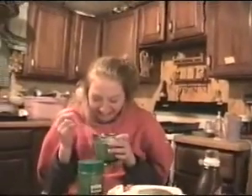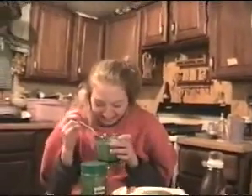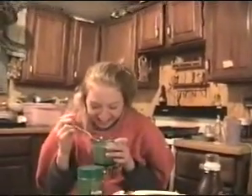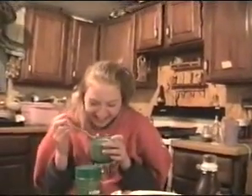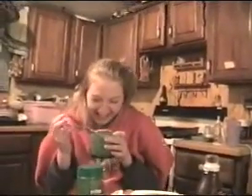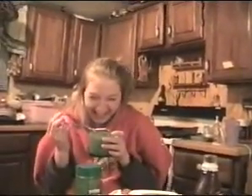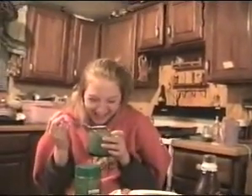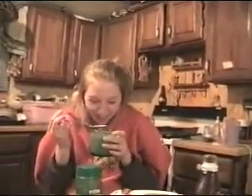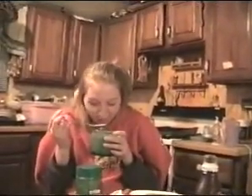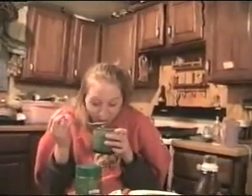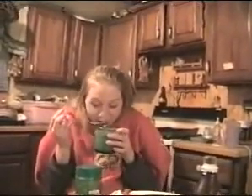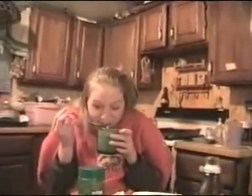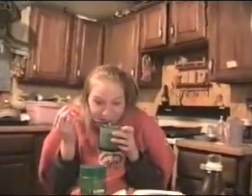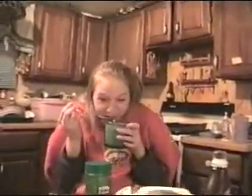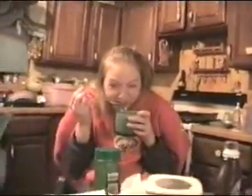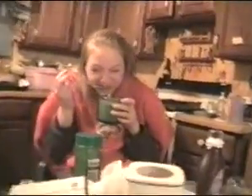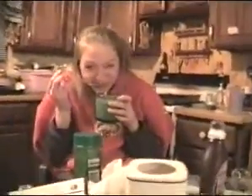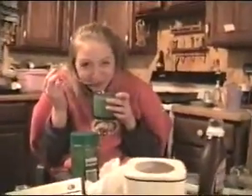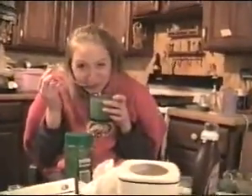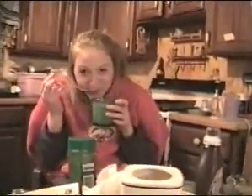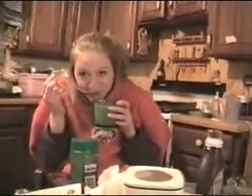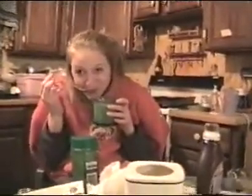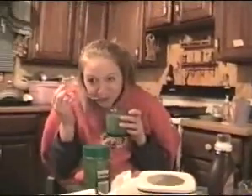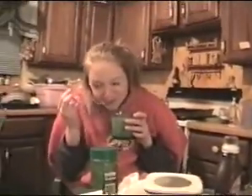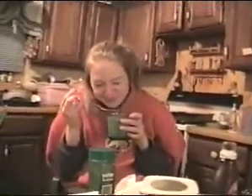Don't fuck. No. Just a sip.